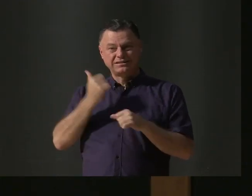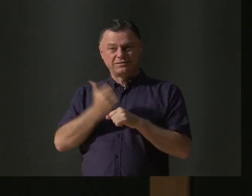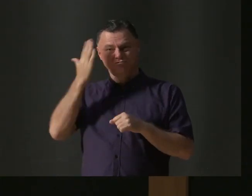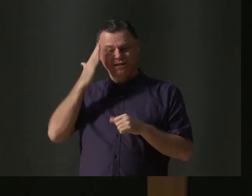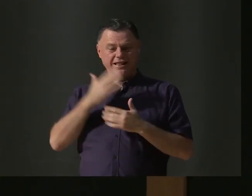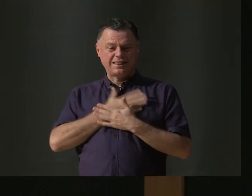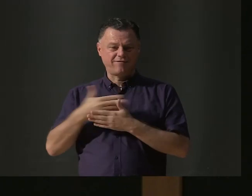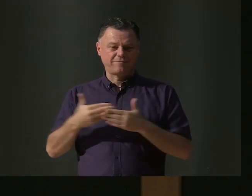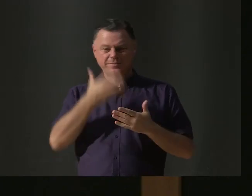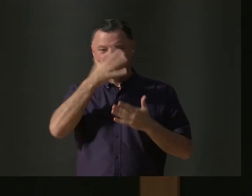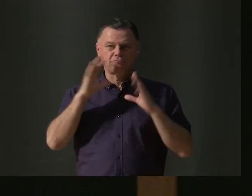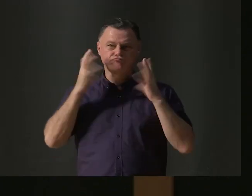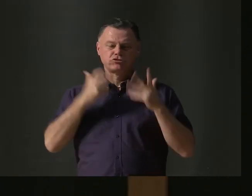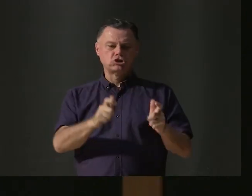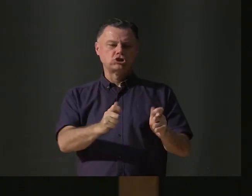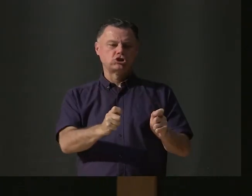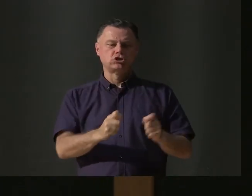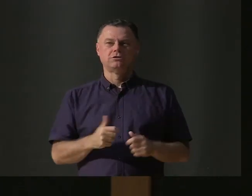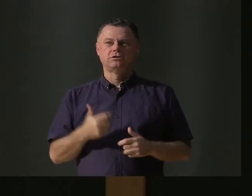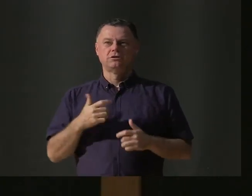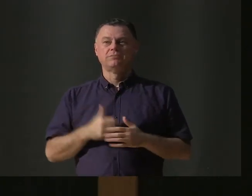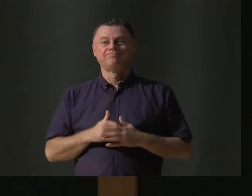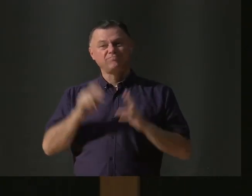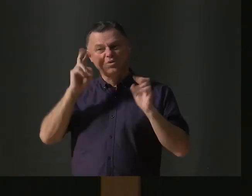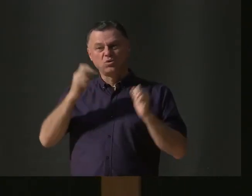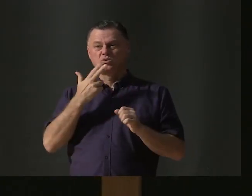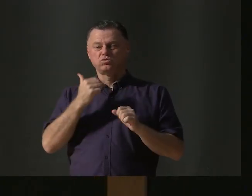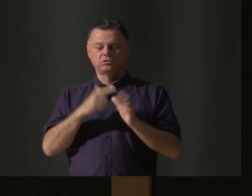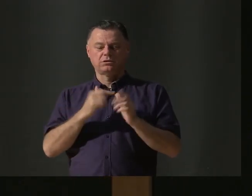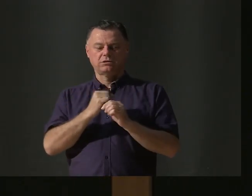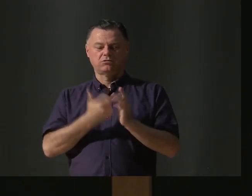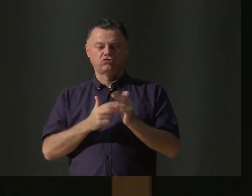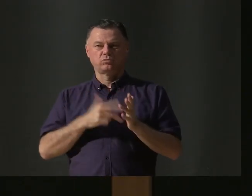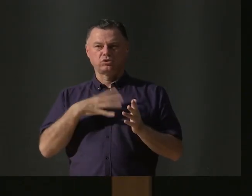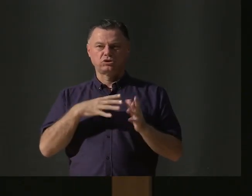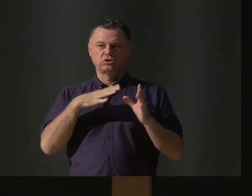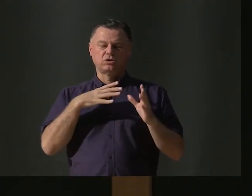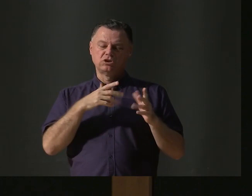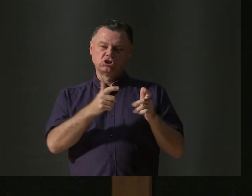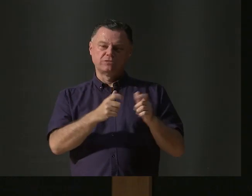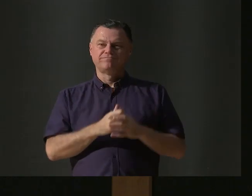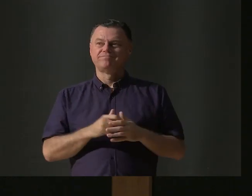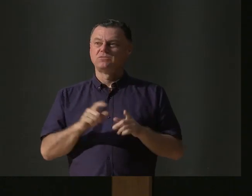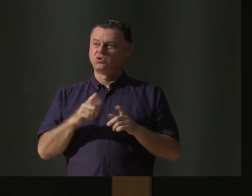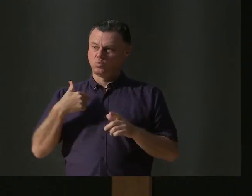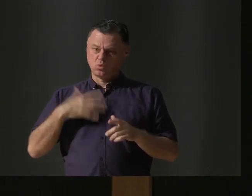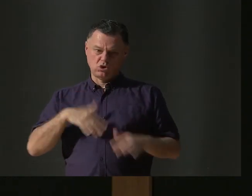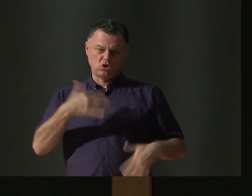squish them. This is called cute aggression. It's not like we want to hurt them,